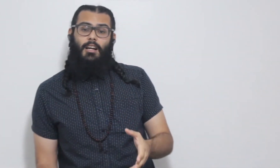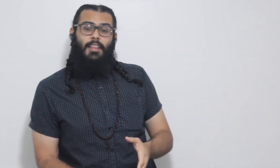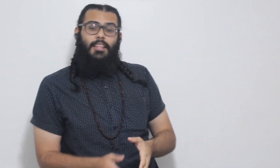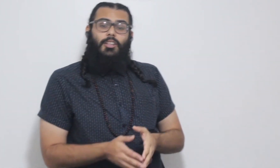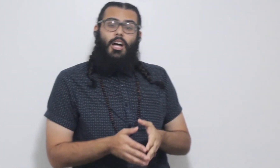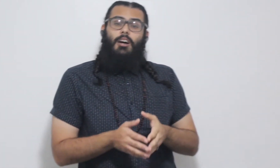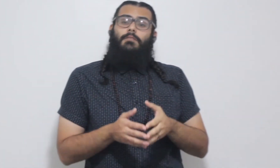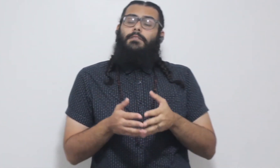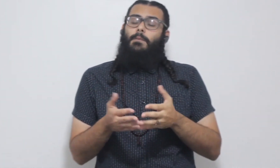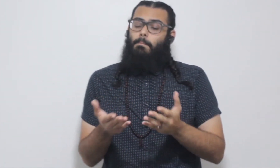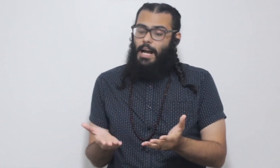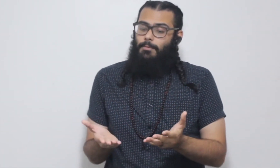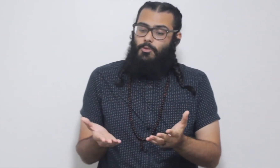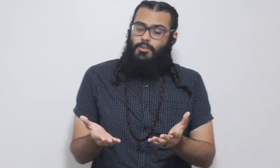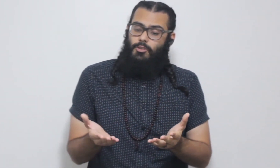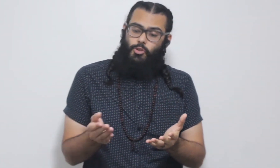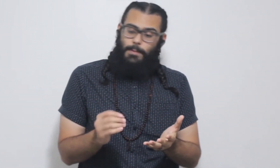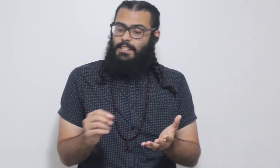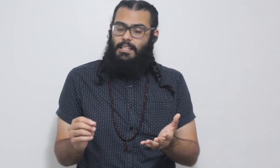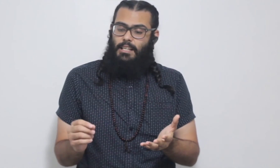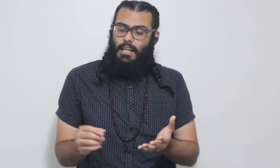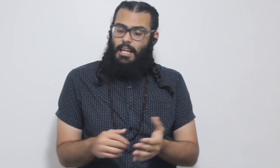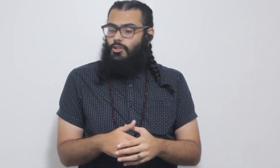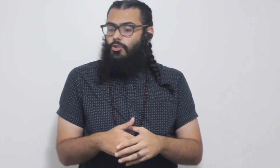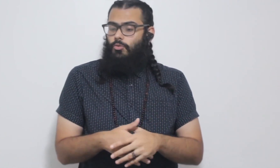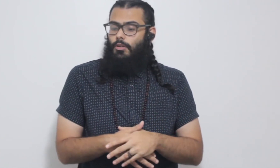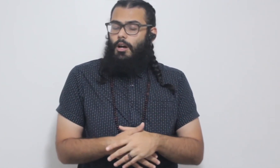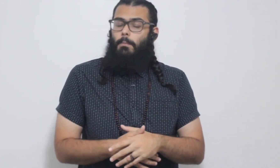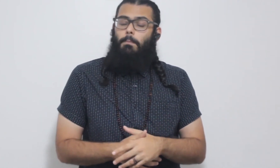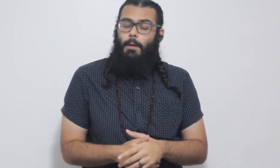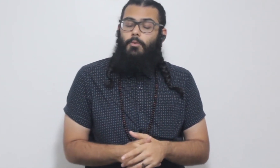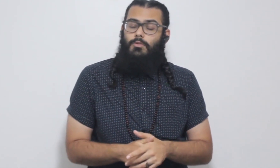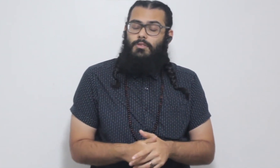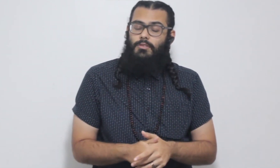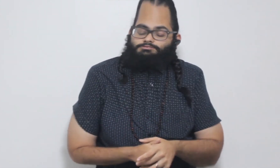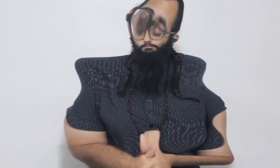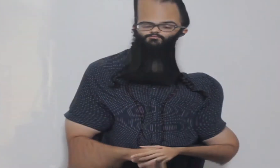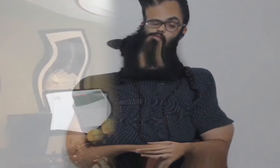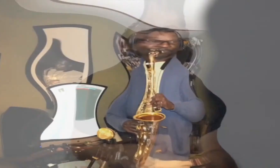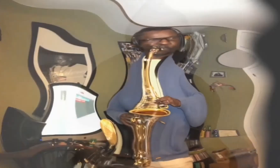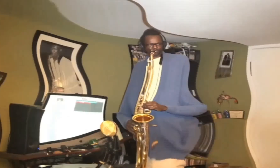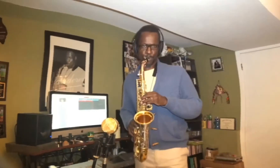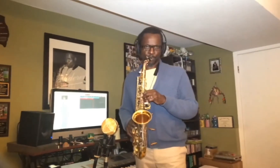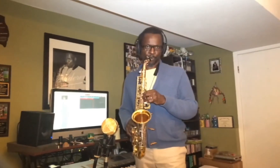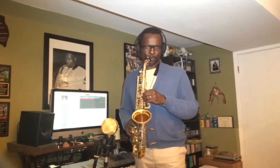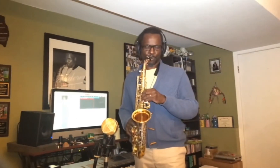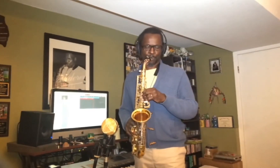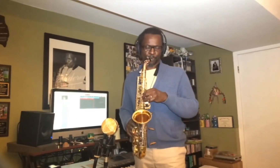Their love for Bibles Scripted into bubbles Bubbles Back